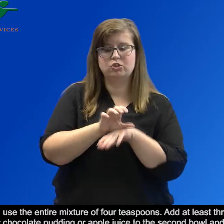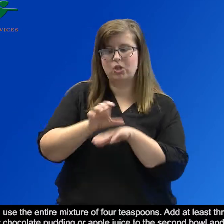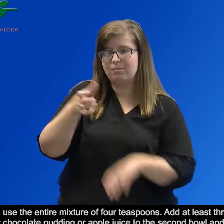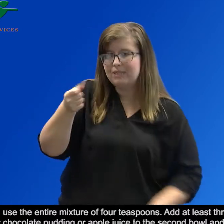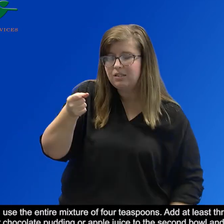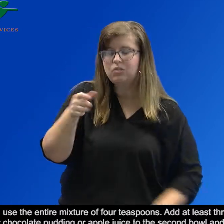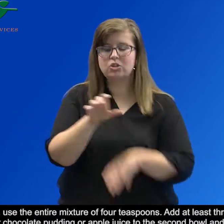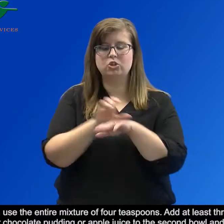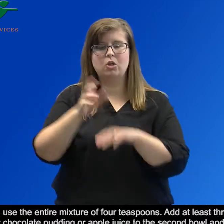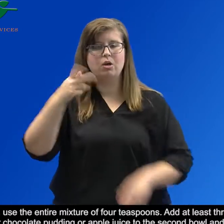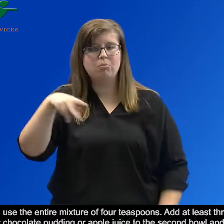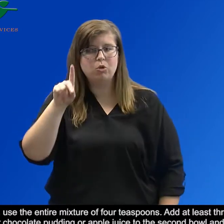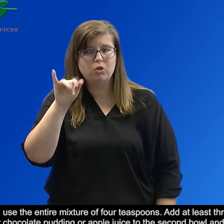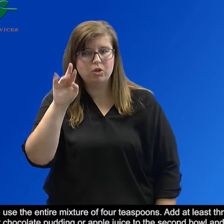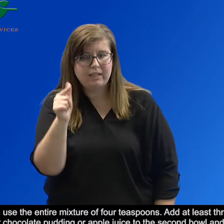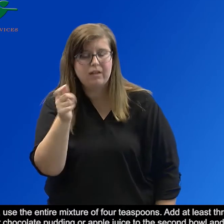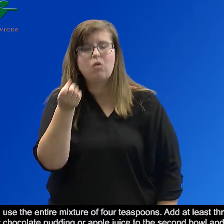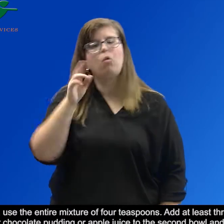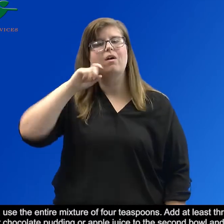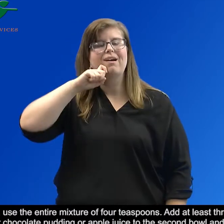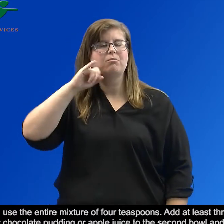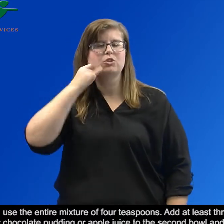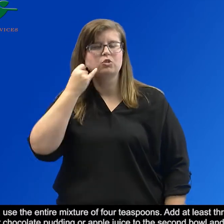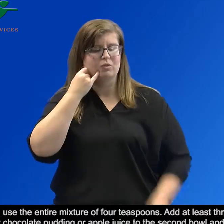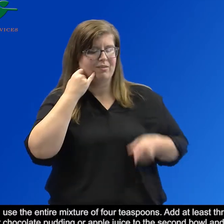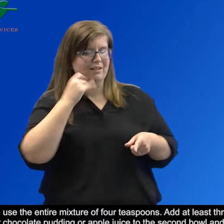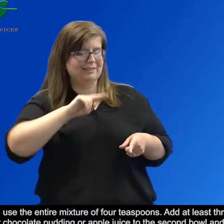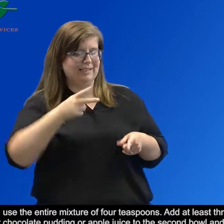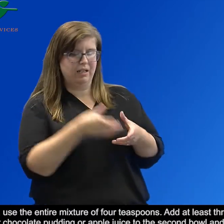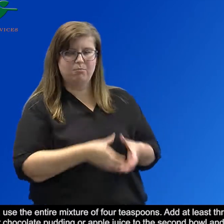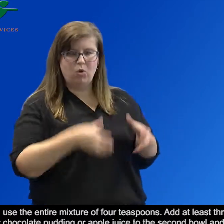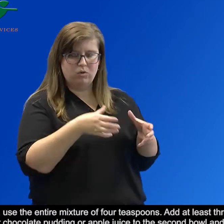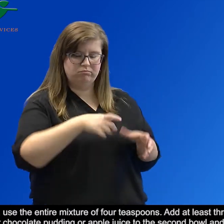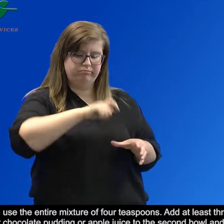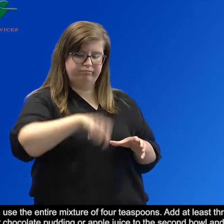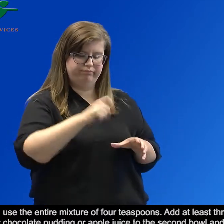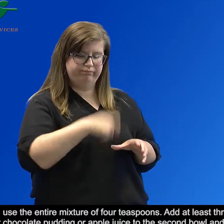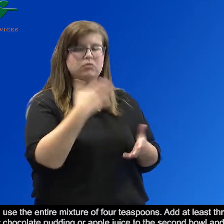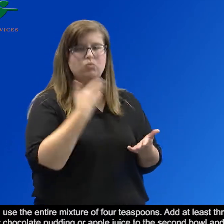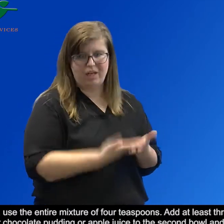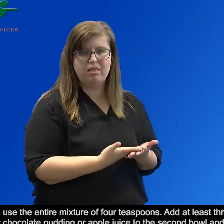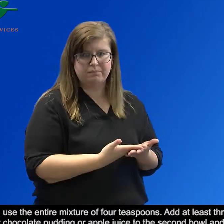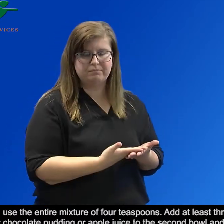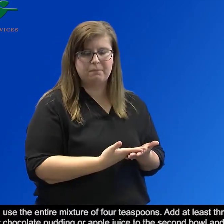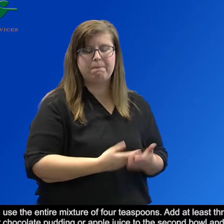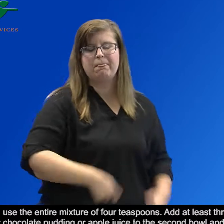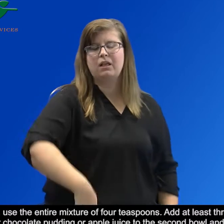chocolate pudding or apple juice to the second bowl and stir well. Swallow